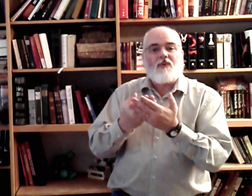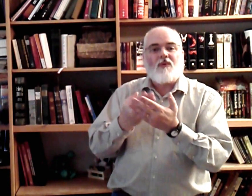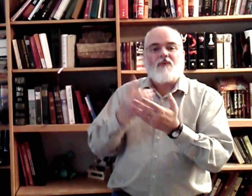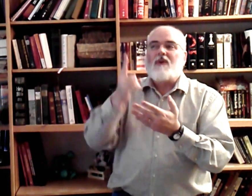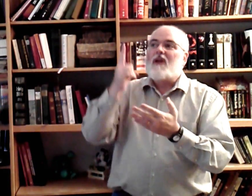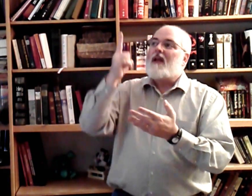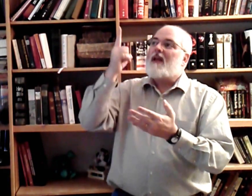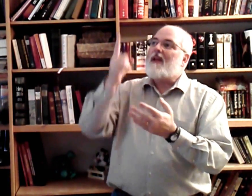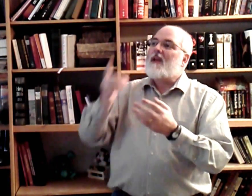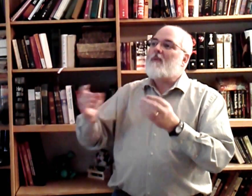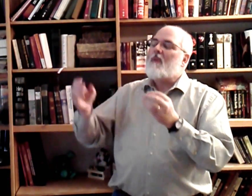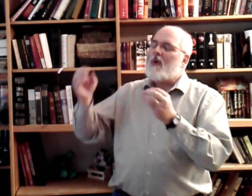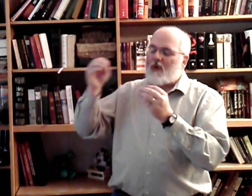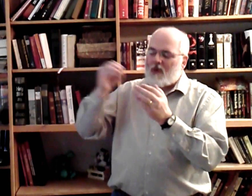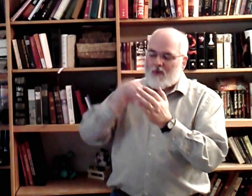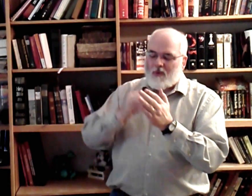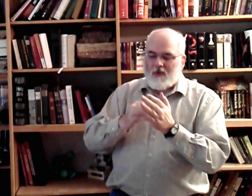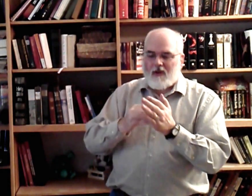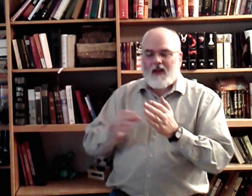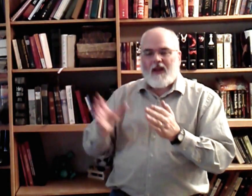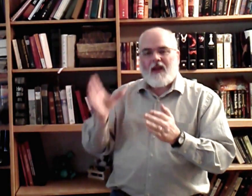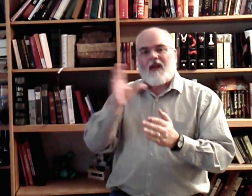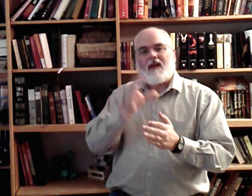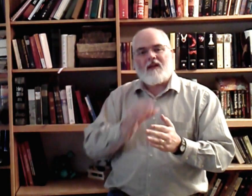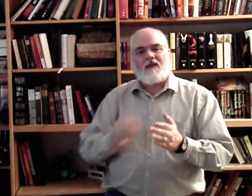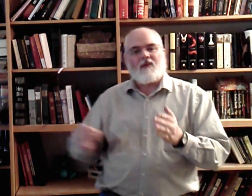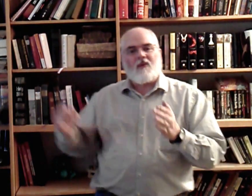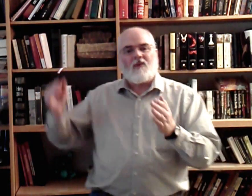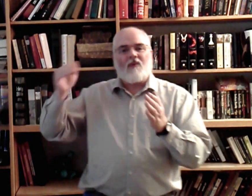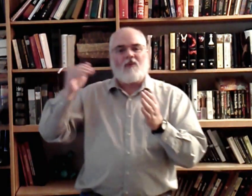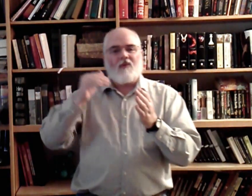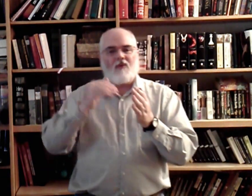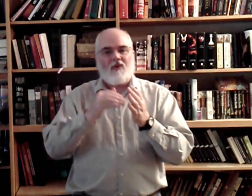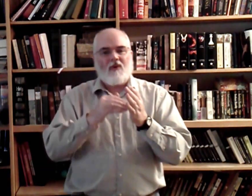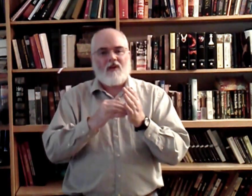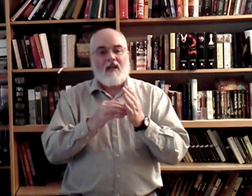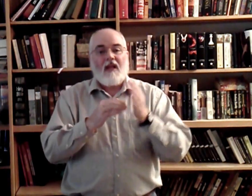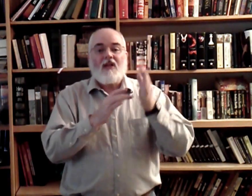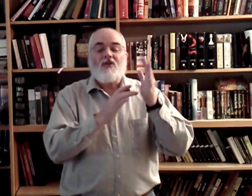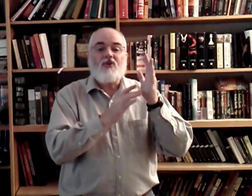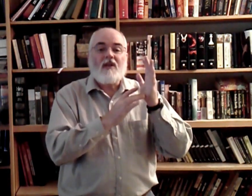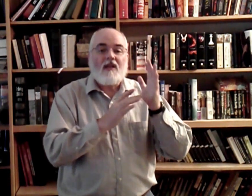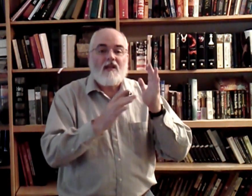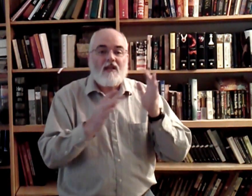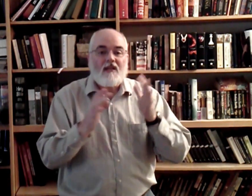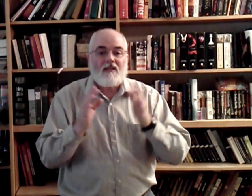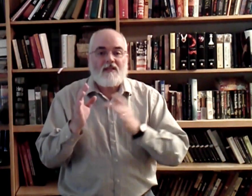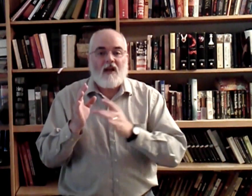Him o'er and o'er. Jesus,